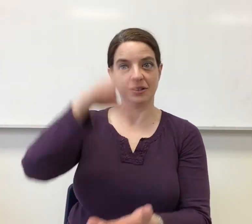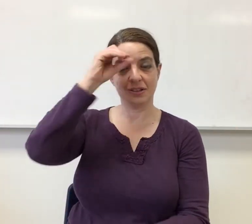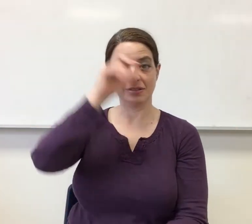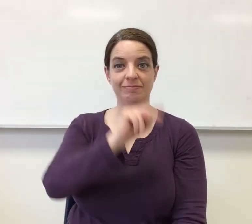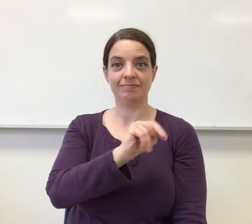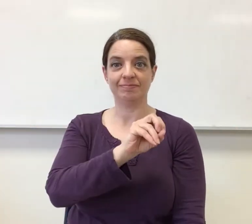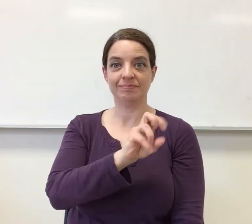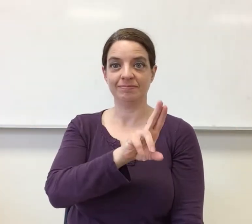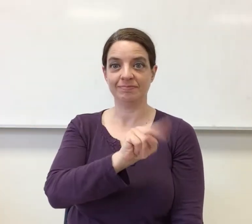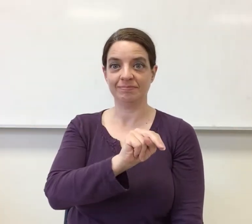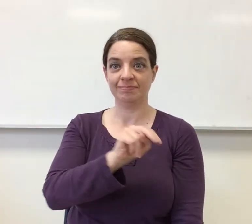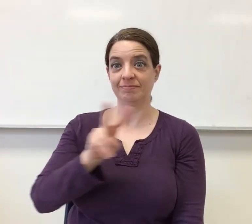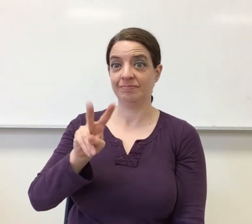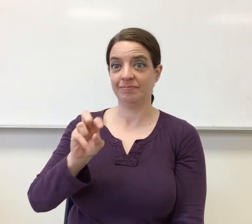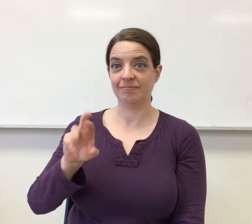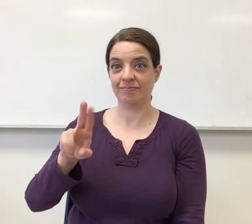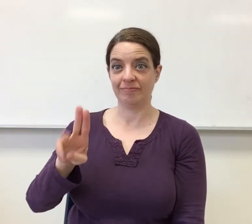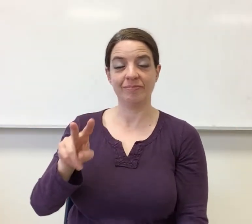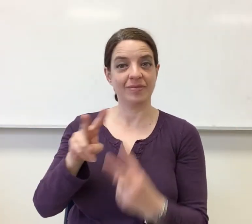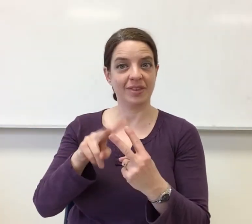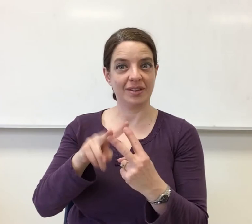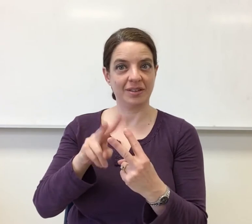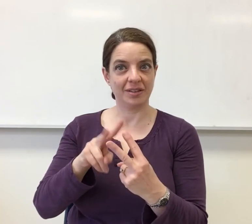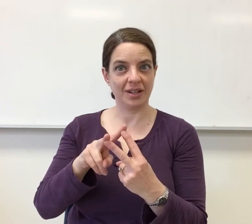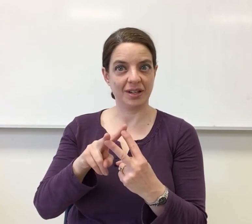Today we're going to learn about noun verb pairs.